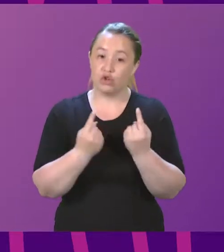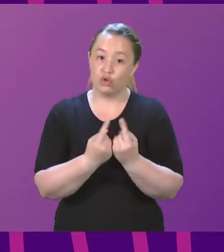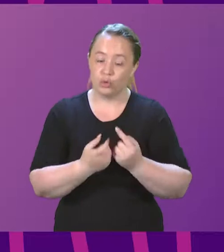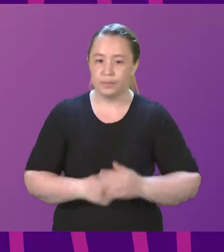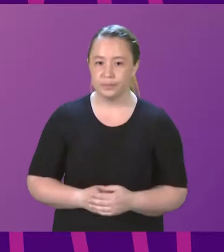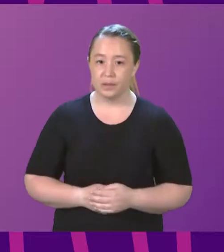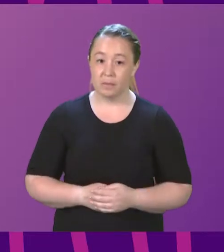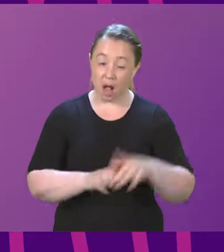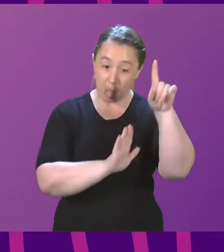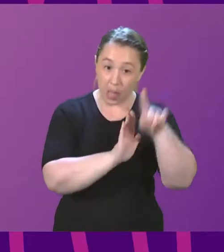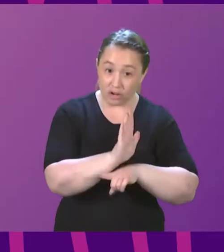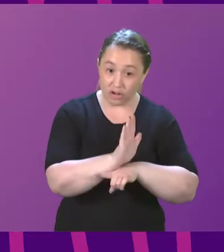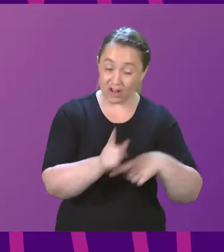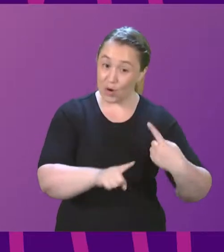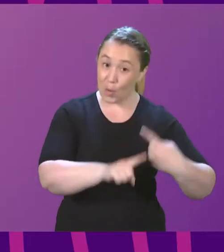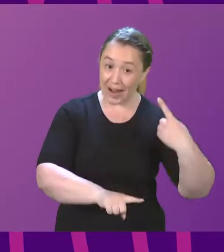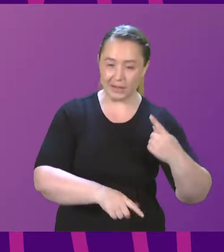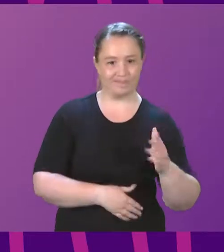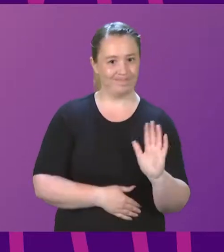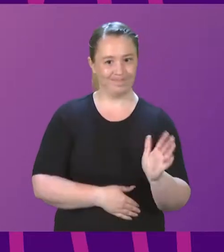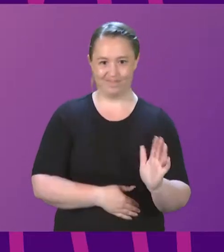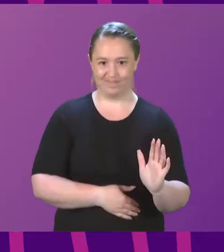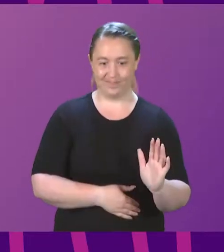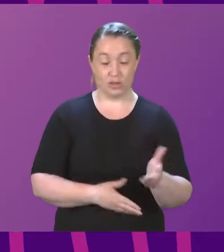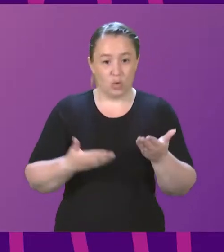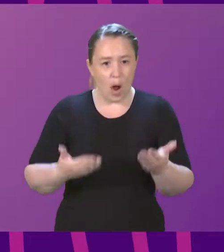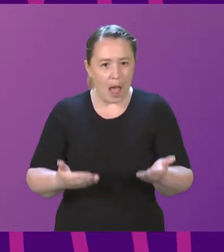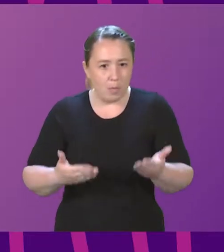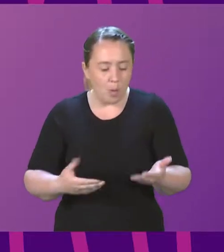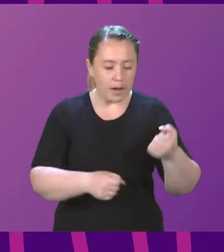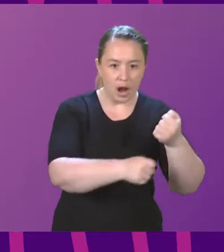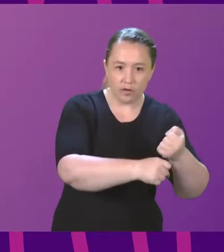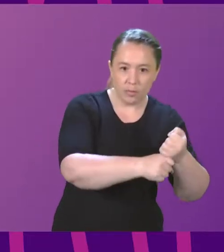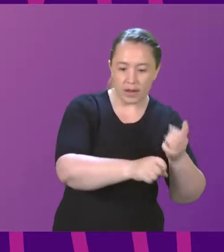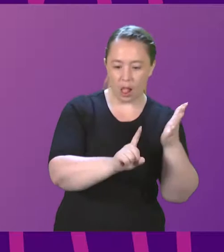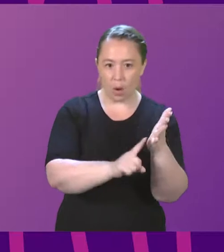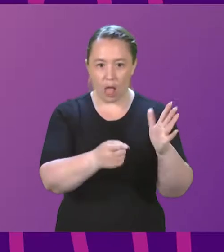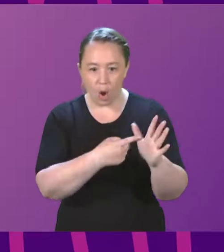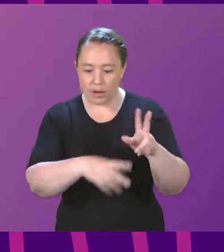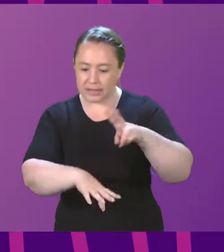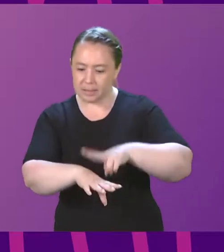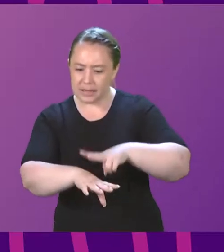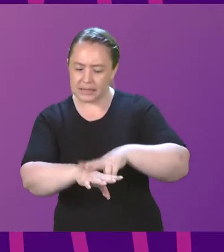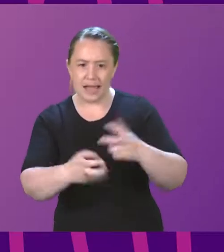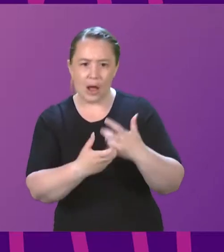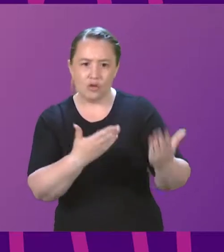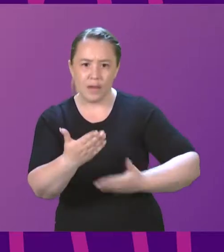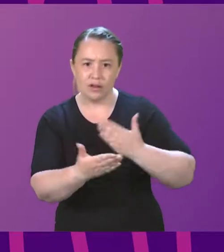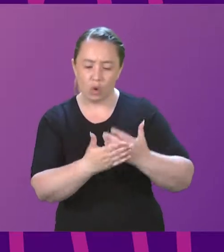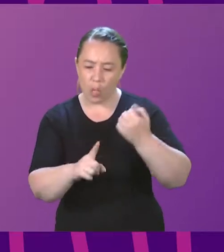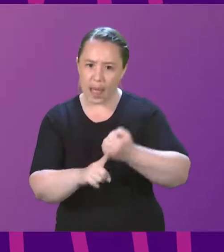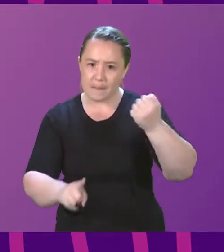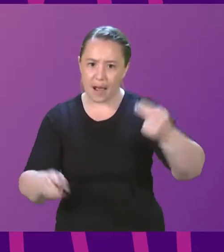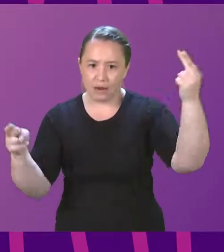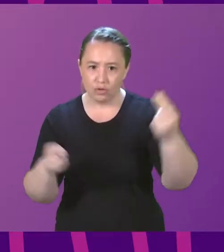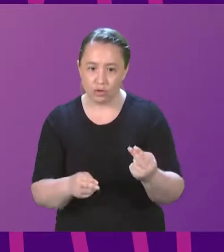however, legislation takes some time to come forward. In the meantime, what can government, local authorities and the police do to ensure that we reduce the impact on